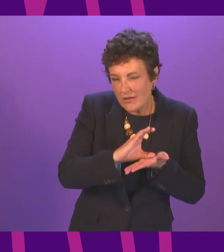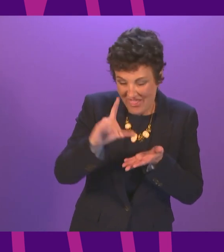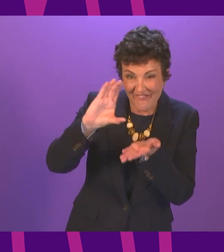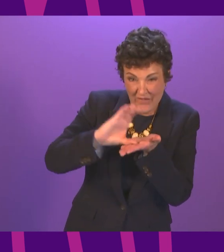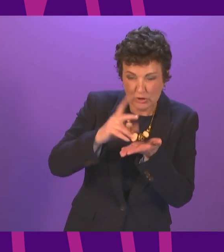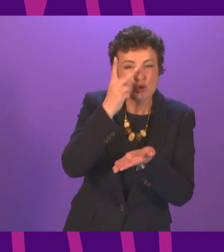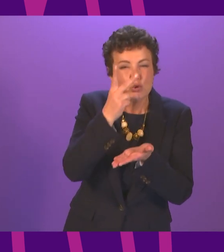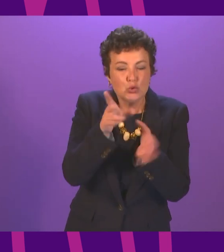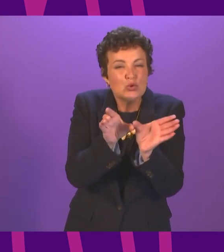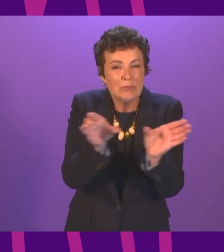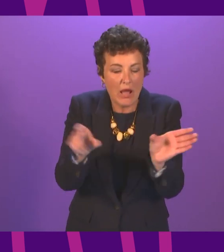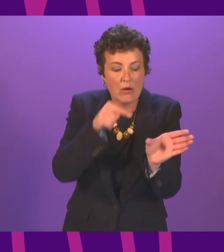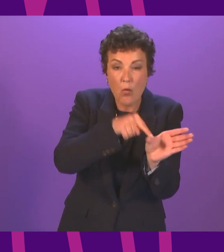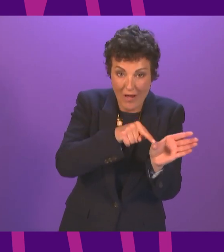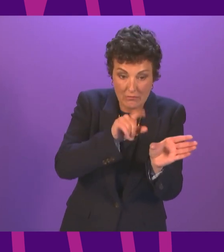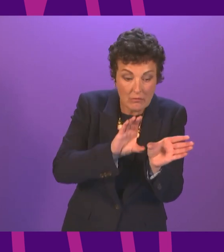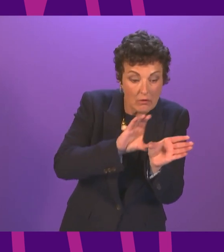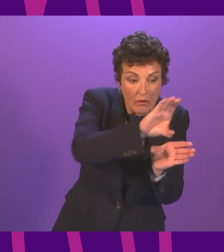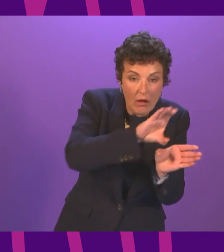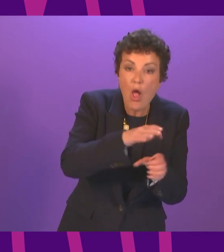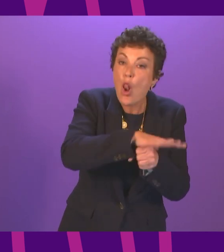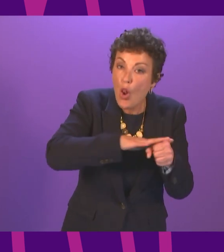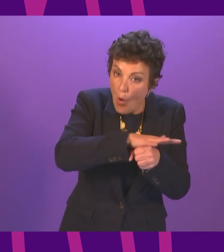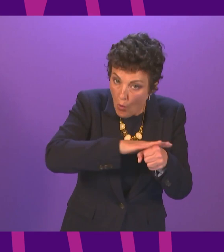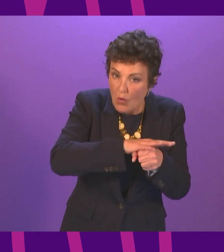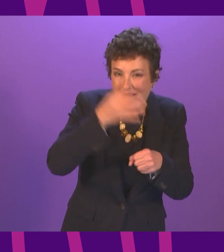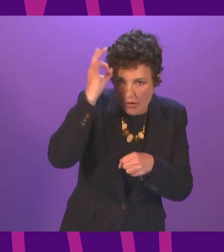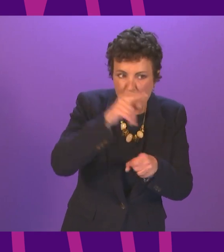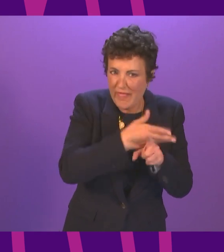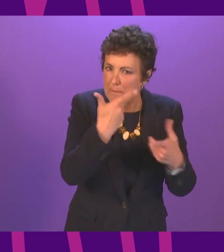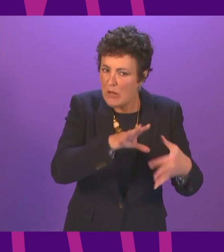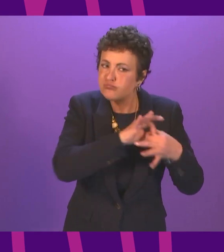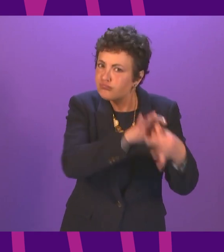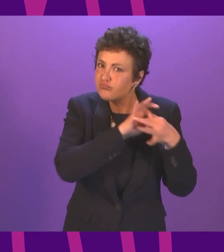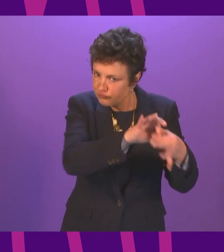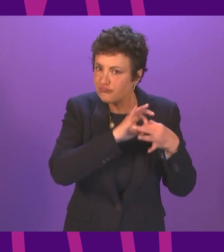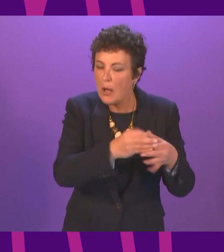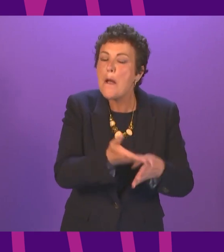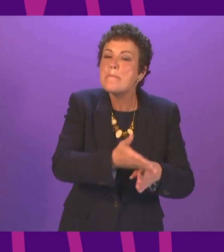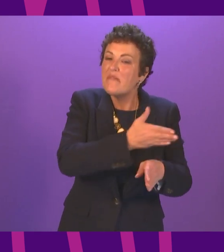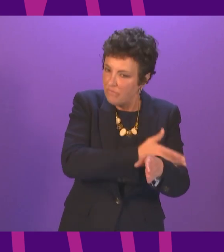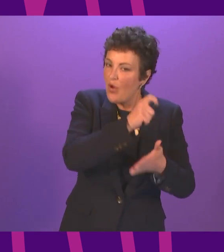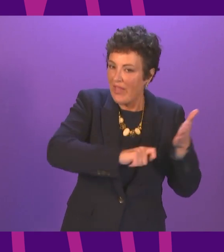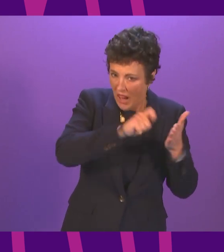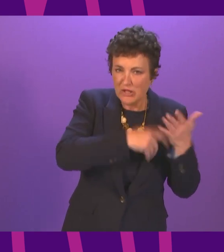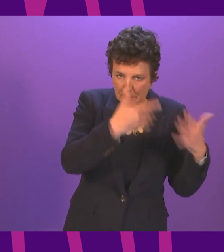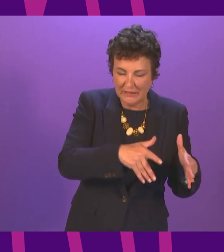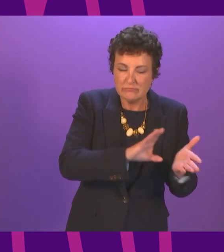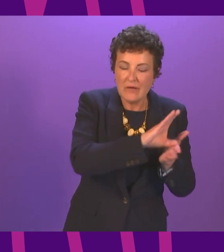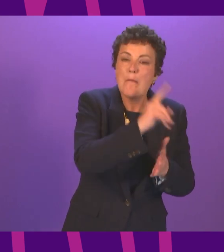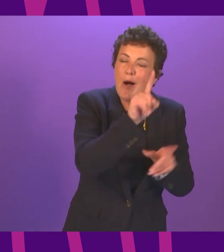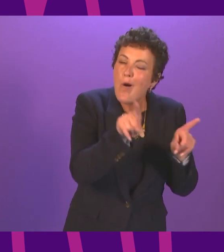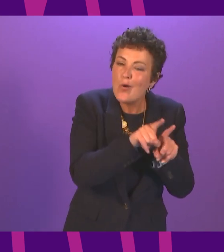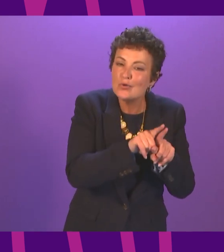two components. A distribution to local authorities where there has been extensive engagement throughout the pre-election period. And then